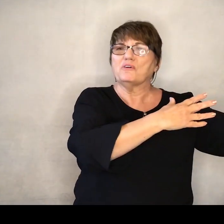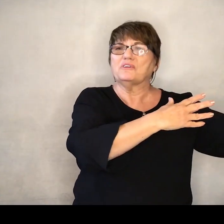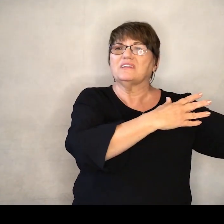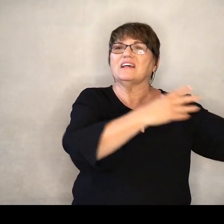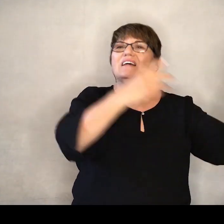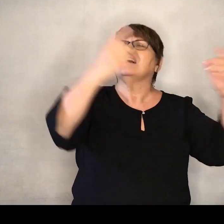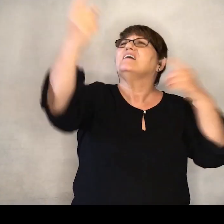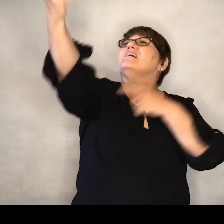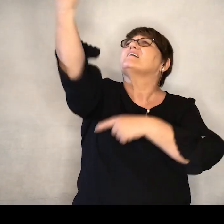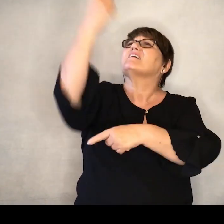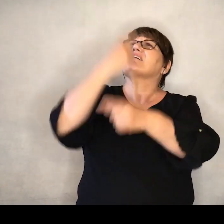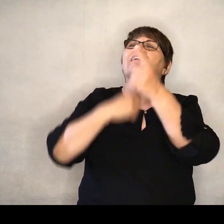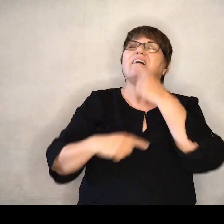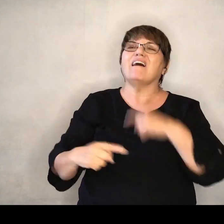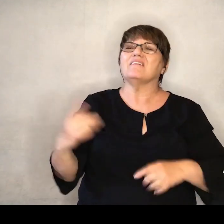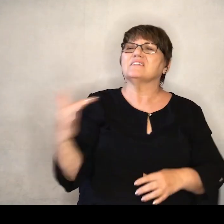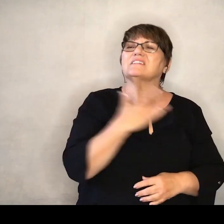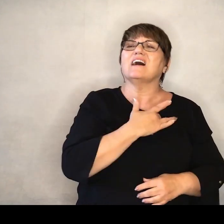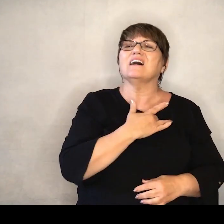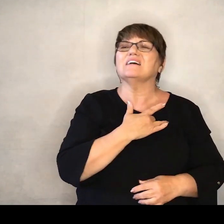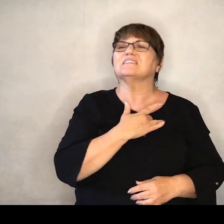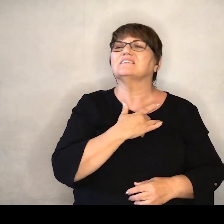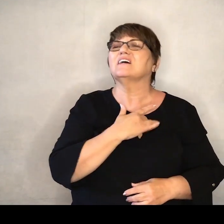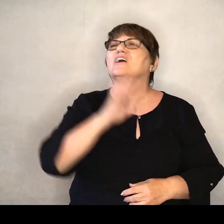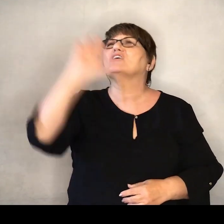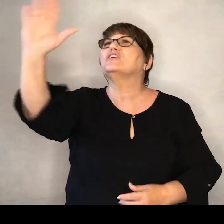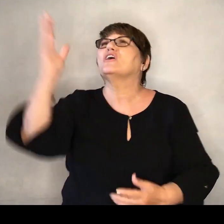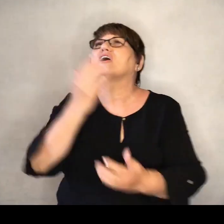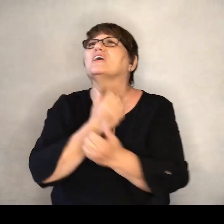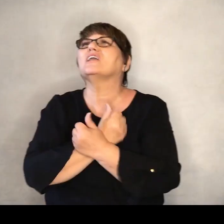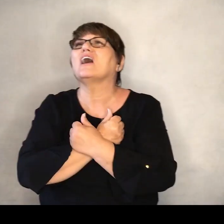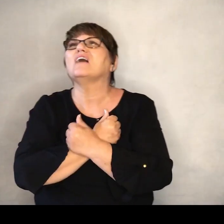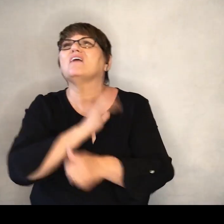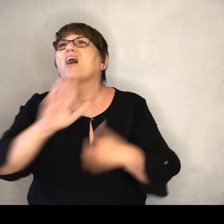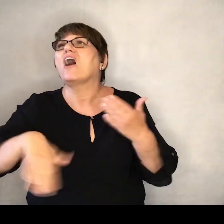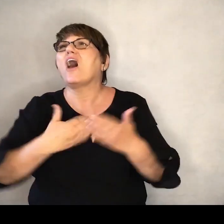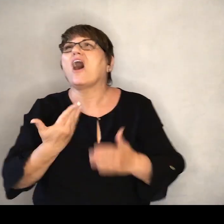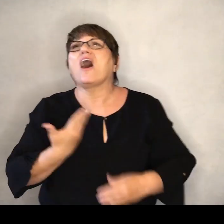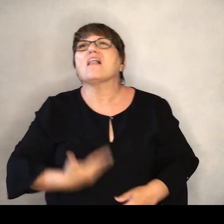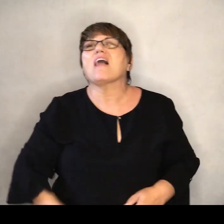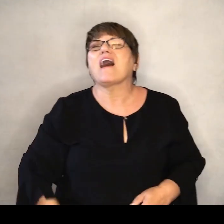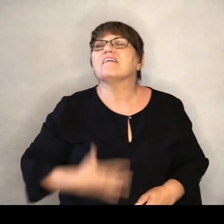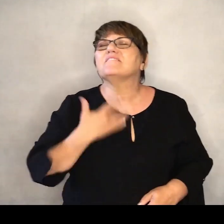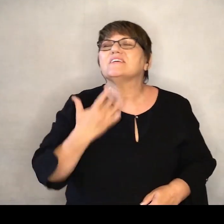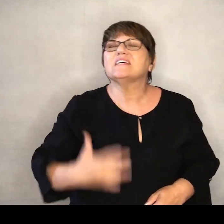Let your fire fall, your love is all I fear